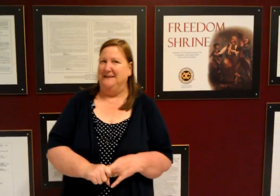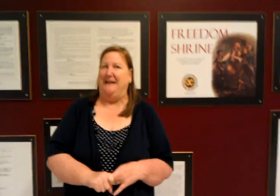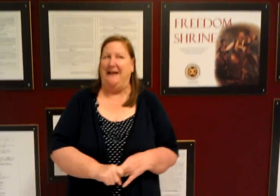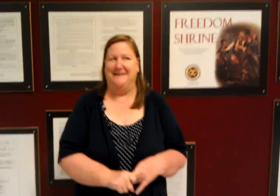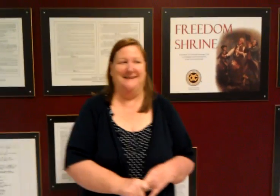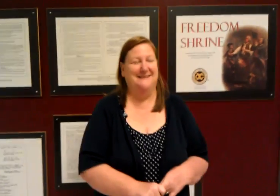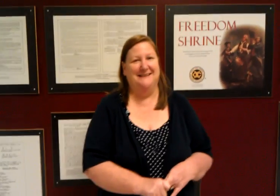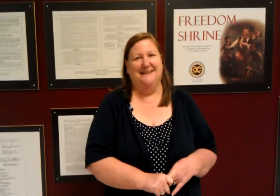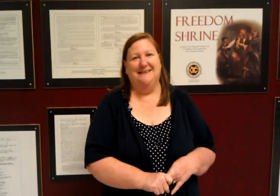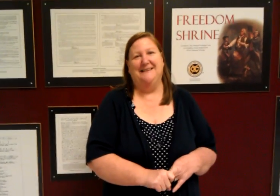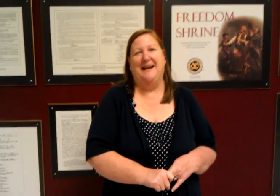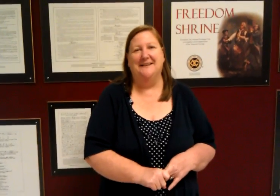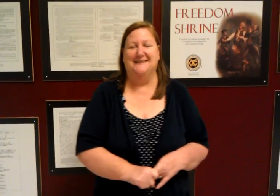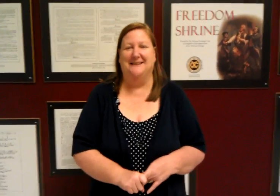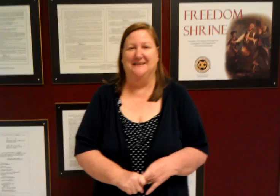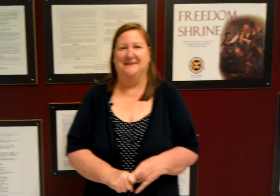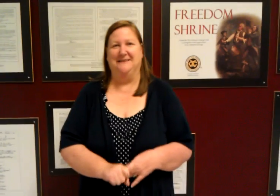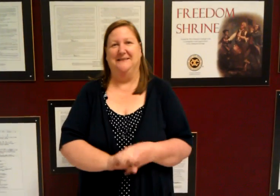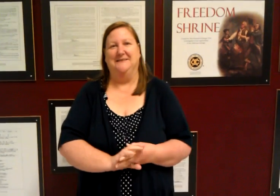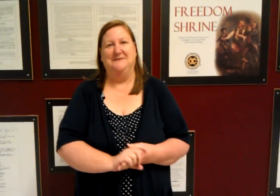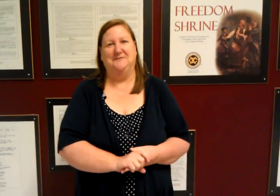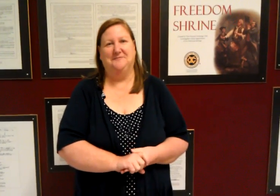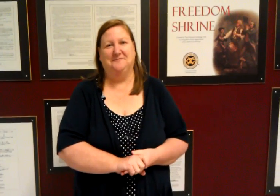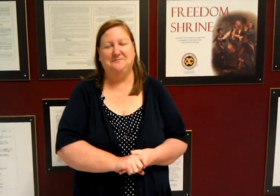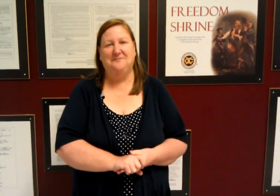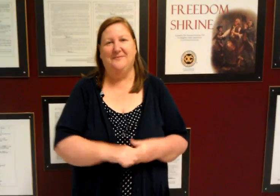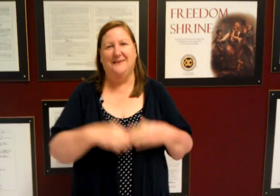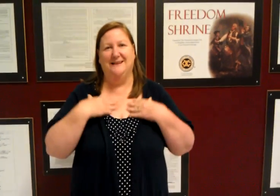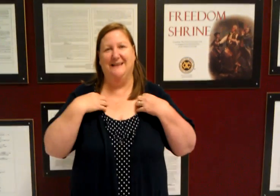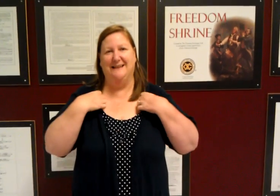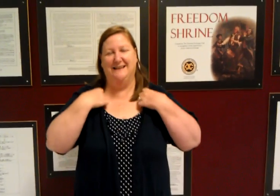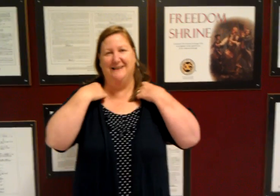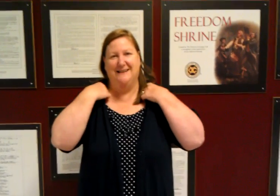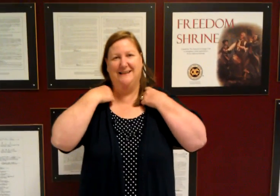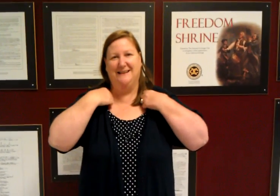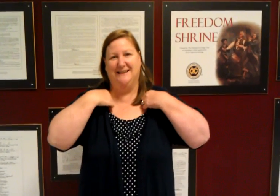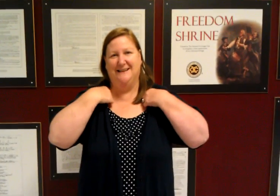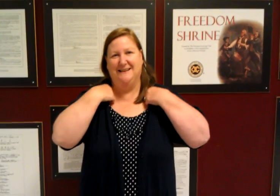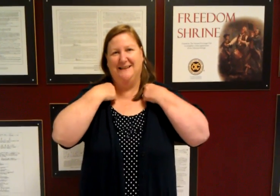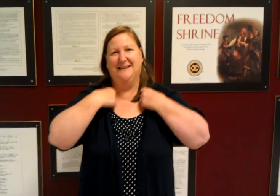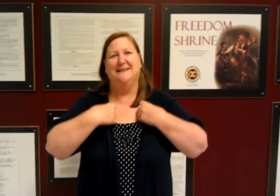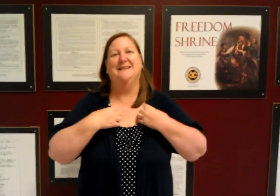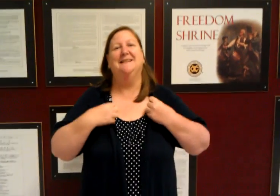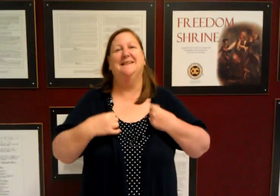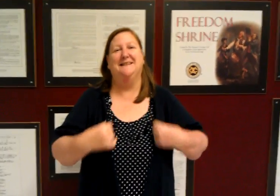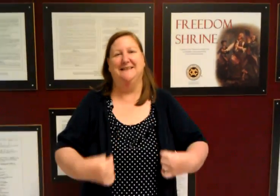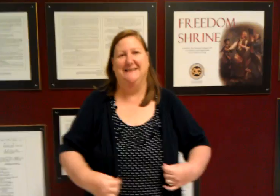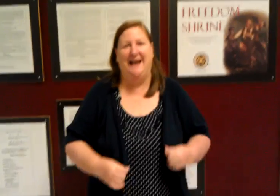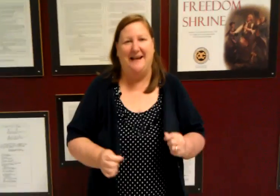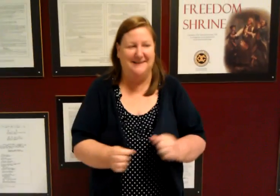is Peggy and me and Peggy need to have a big party because I'm on the 17th and she's on the 7th and we're both going to be 50 oh